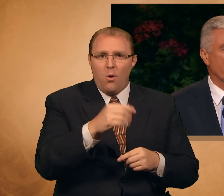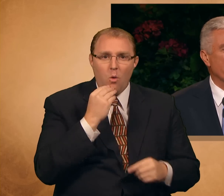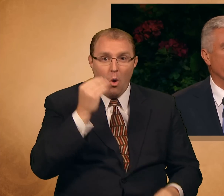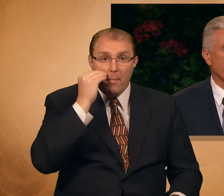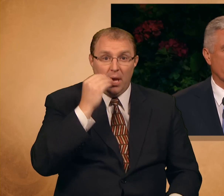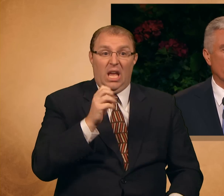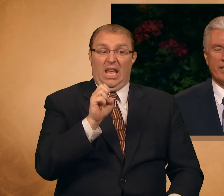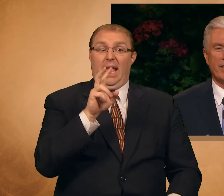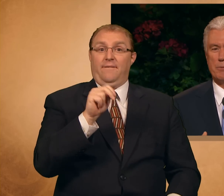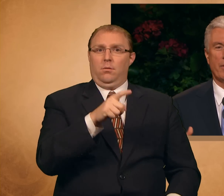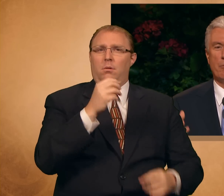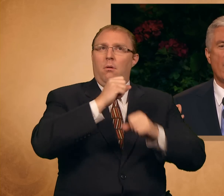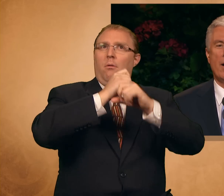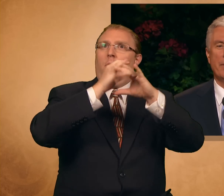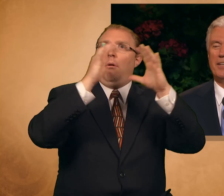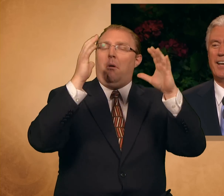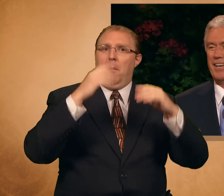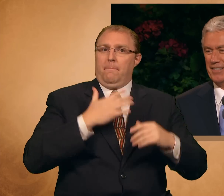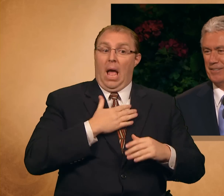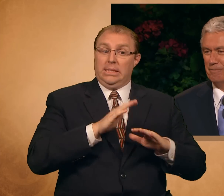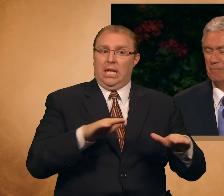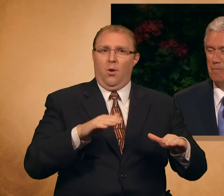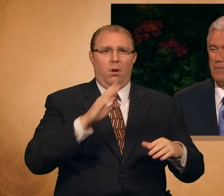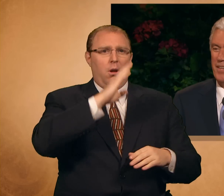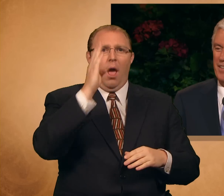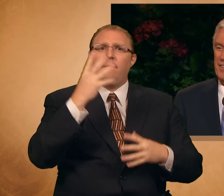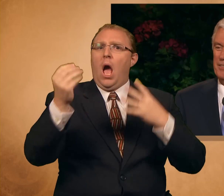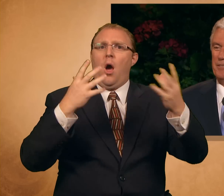spend their evenings and weekends with mom and dad.